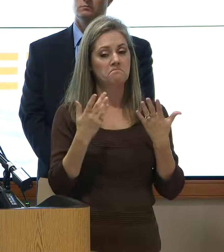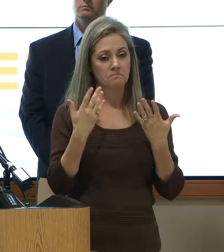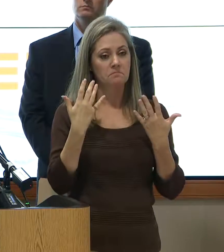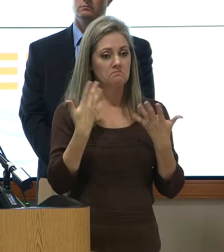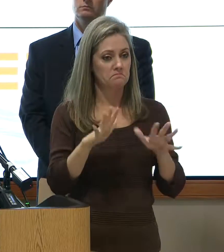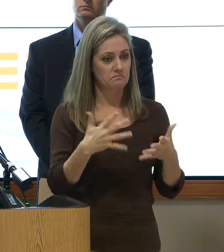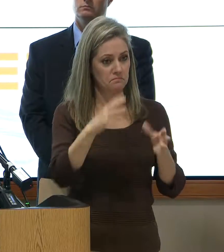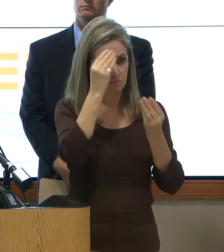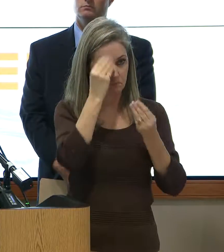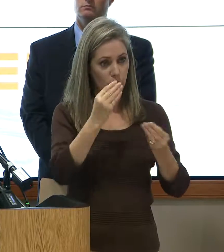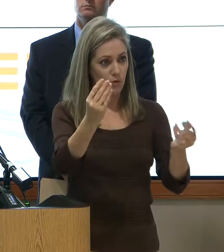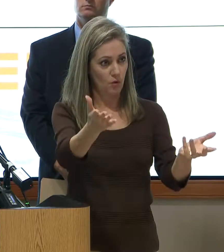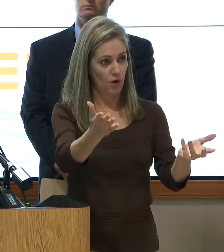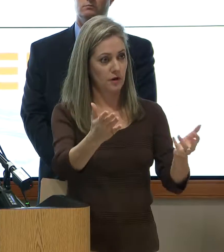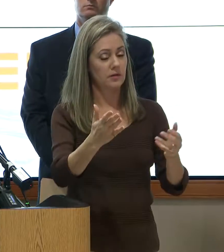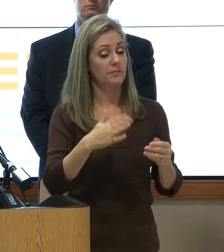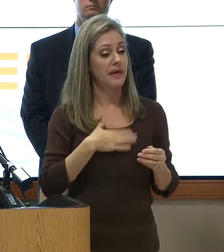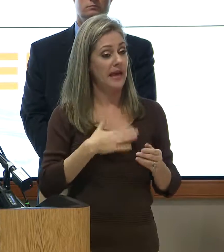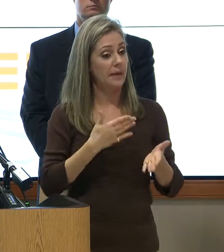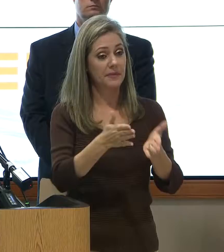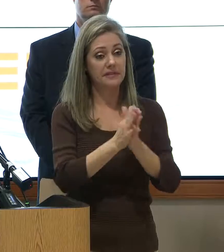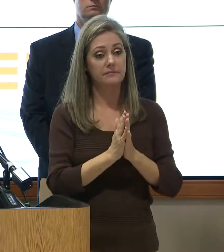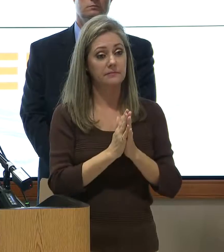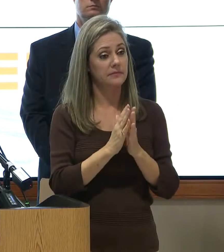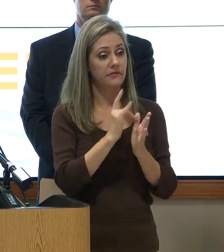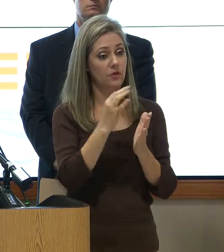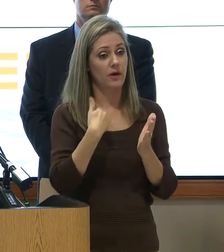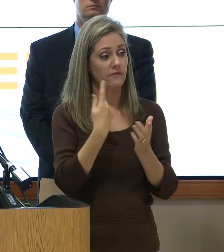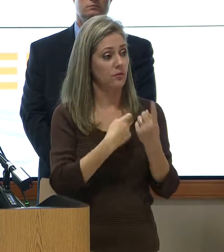had to report. Be happy to take any questions.